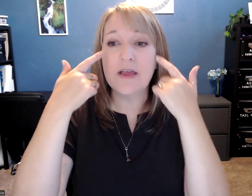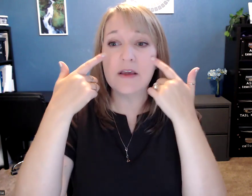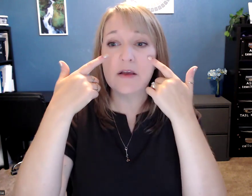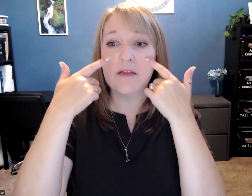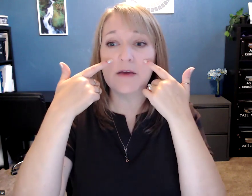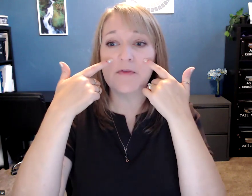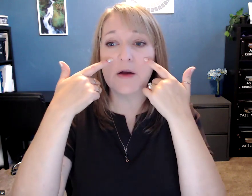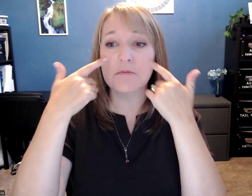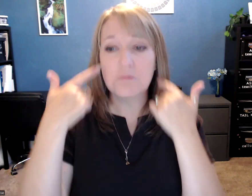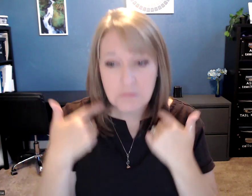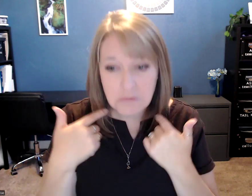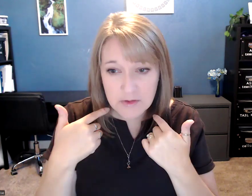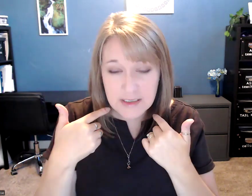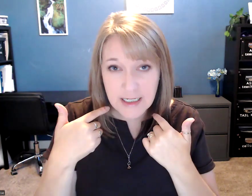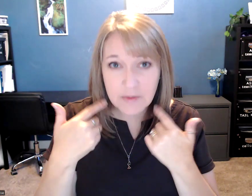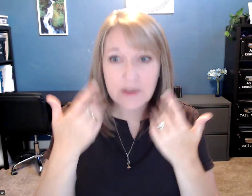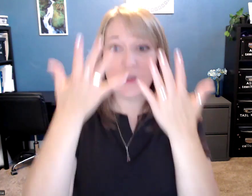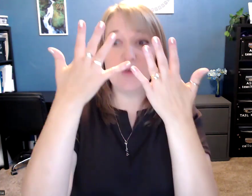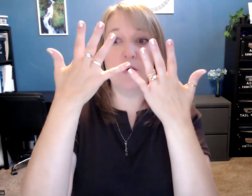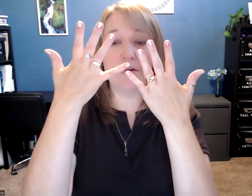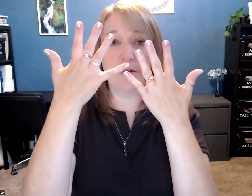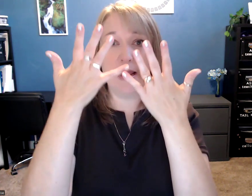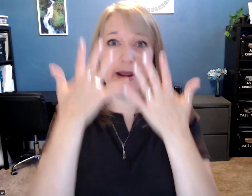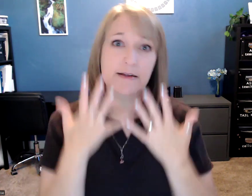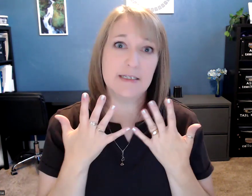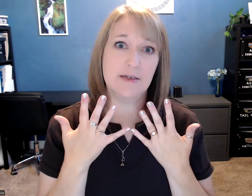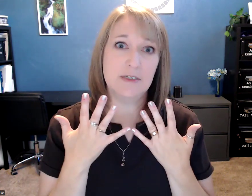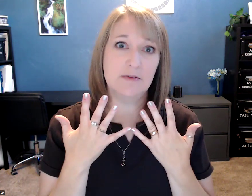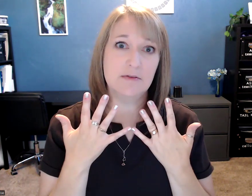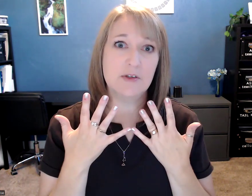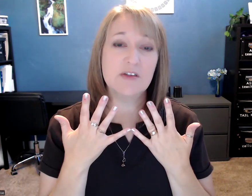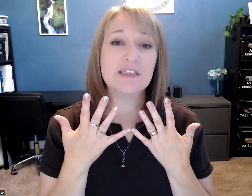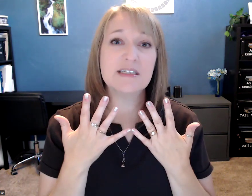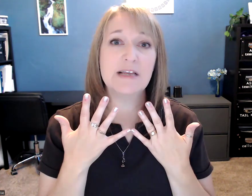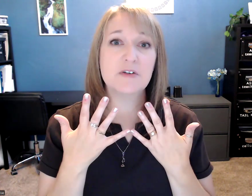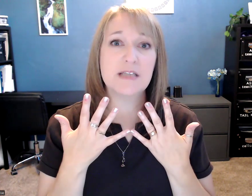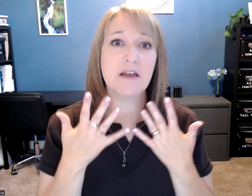like, like a frown goes down. You want your hands to go down. So this is a sign for sad.